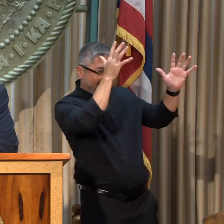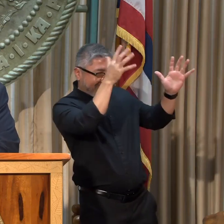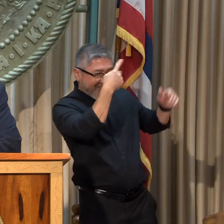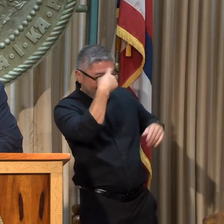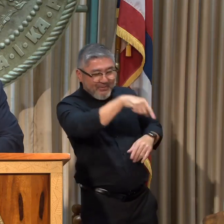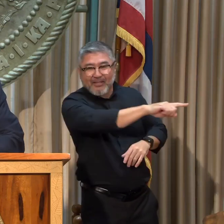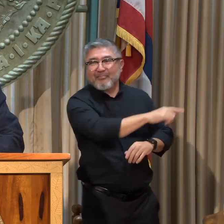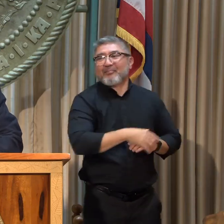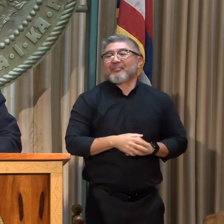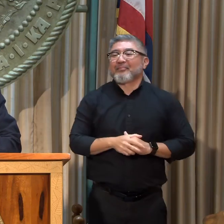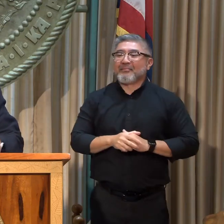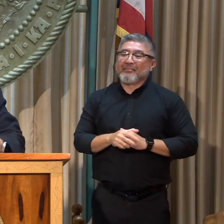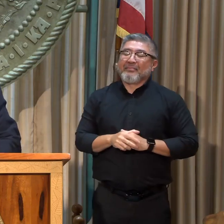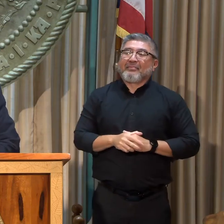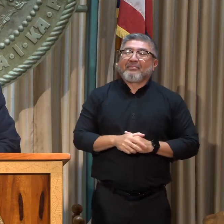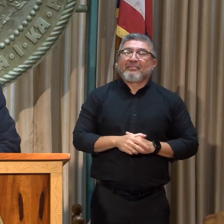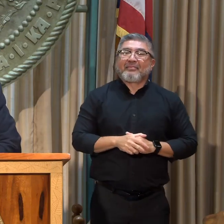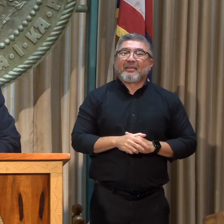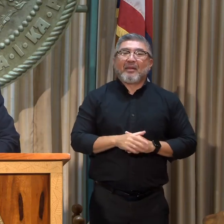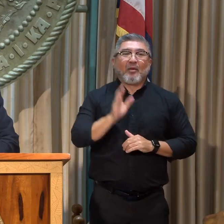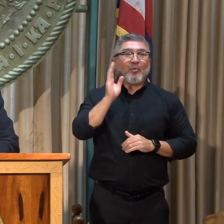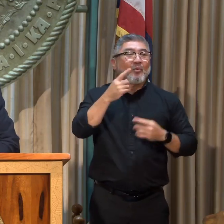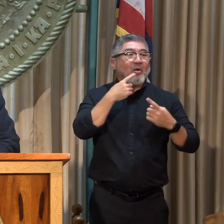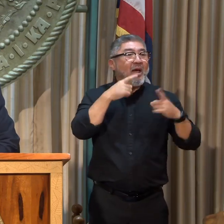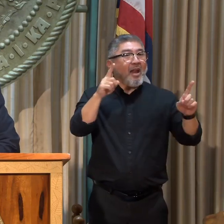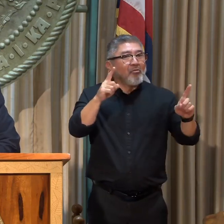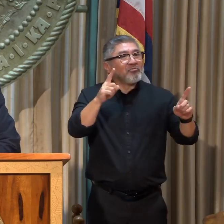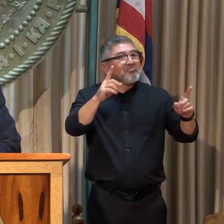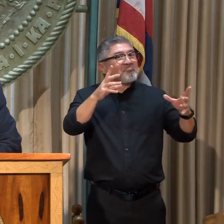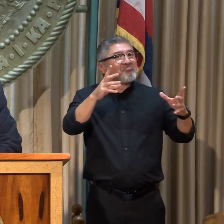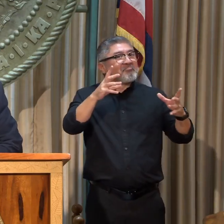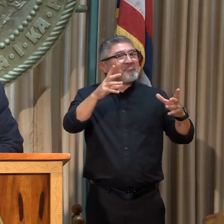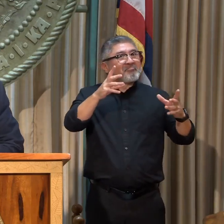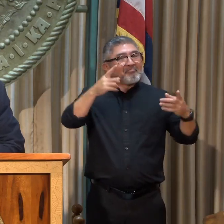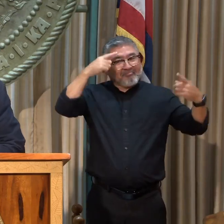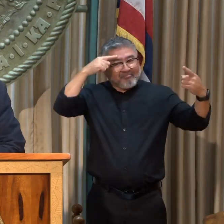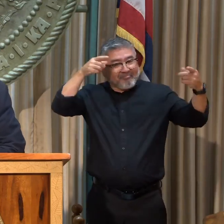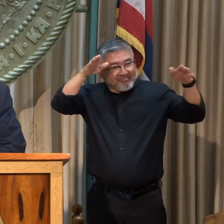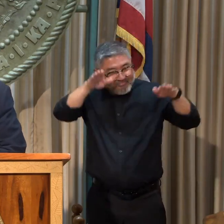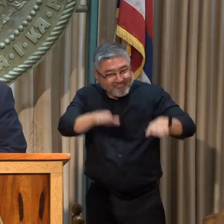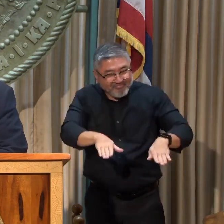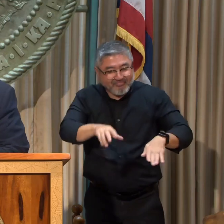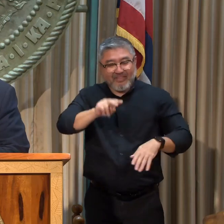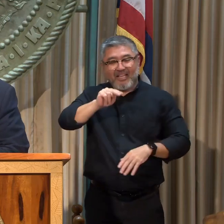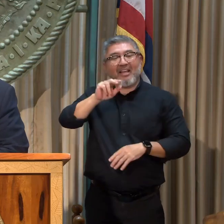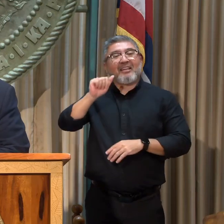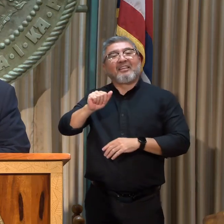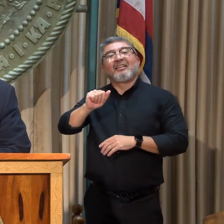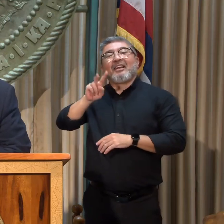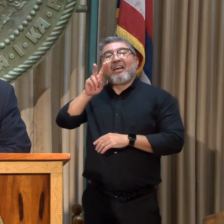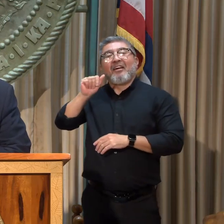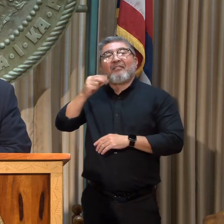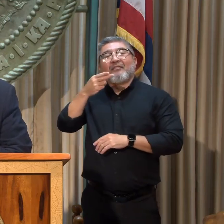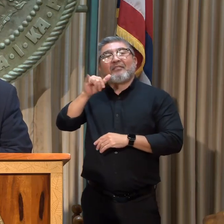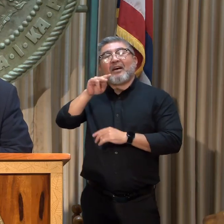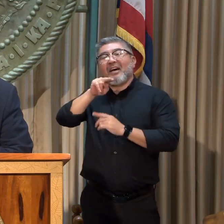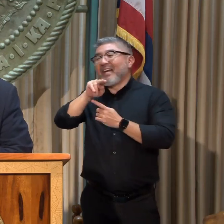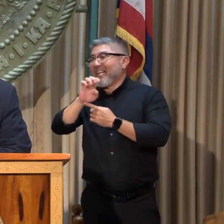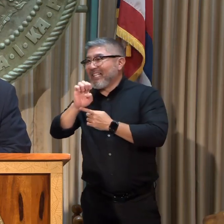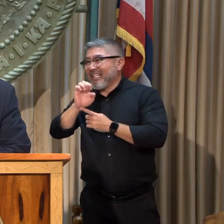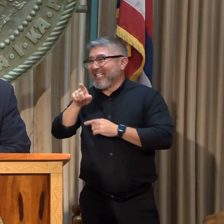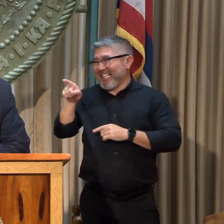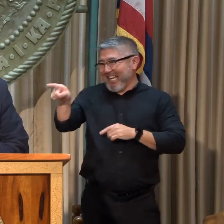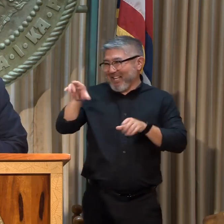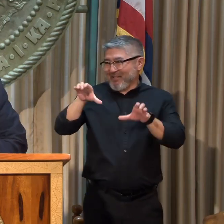That's great. And so we're announcing that we've reached settlement with Navahine Climate Litigation Stars. That's you guys.